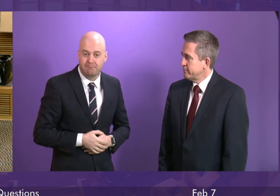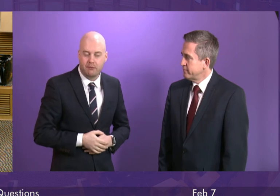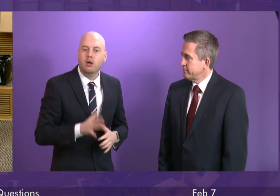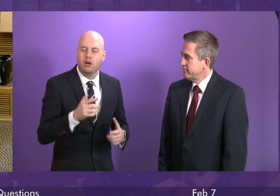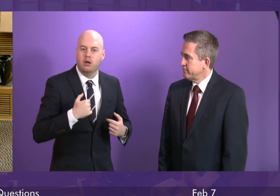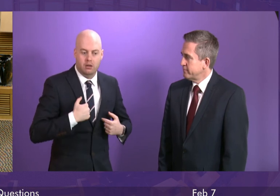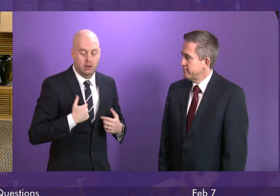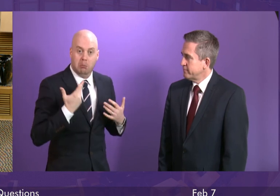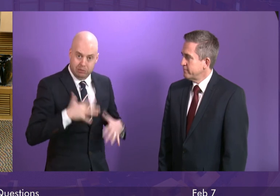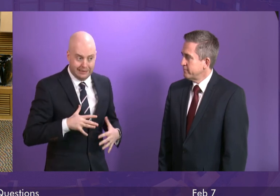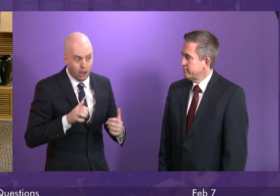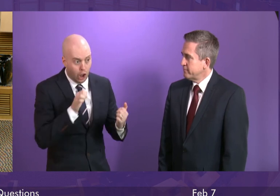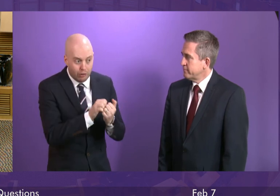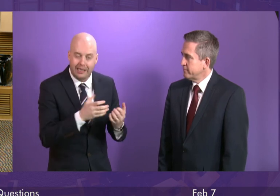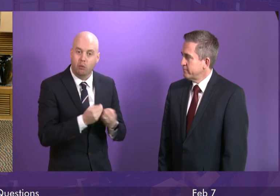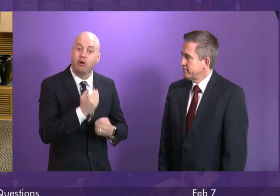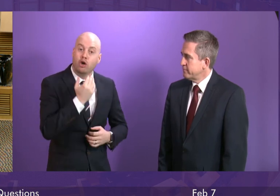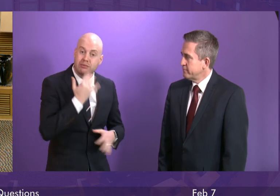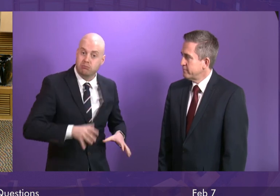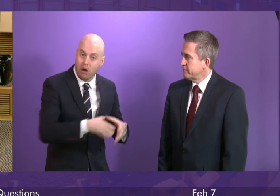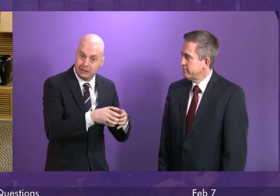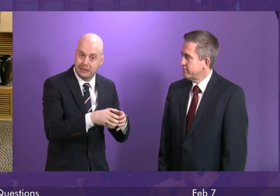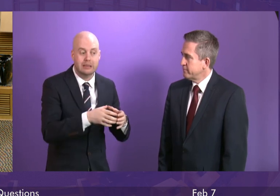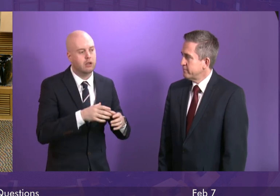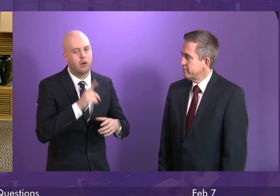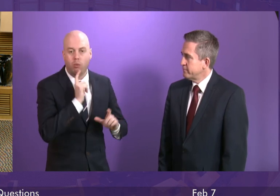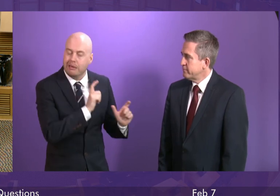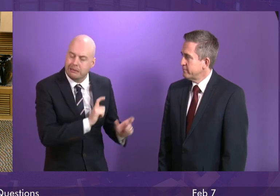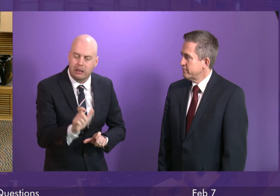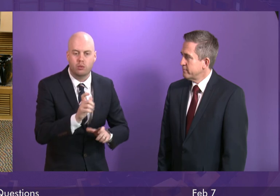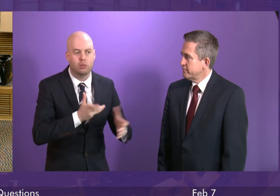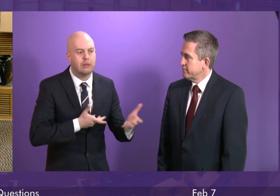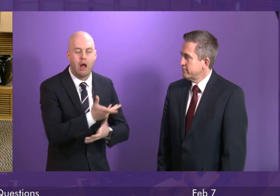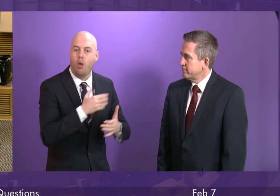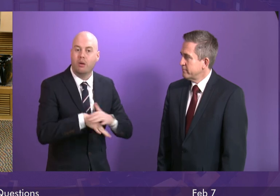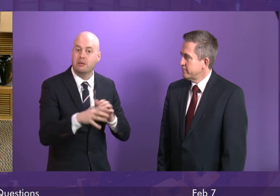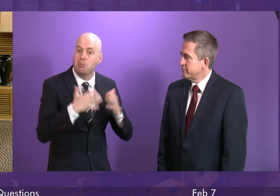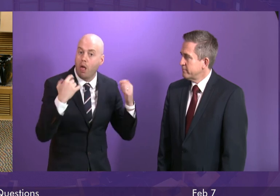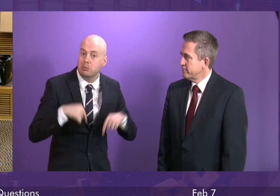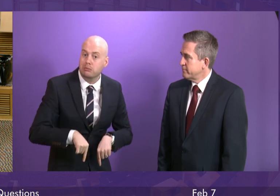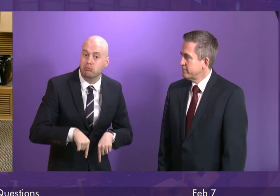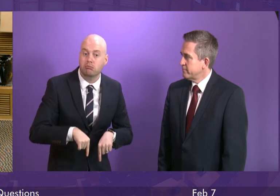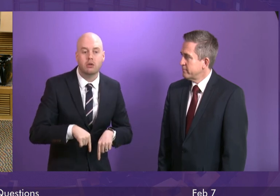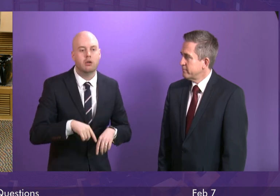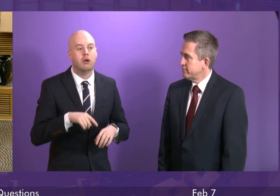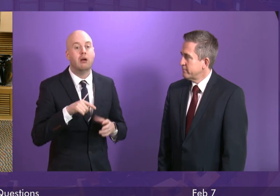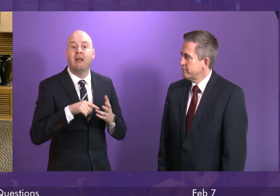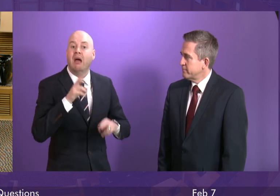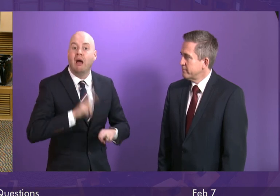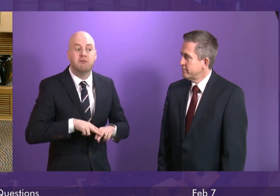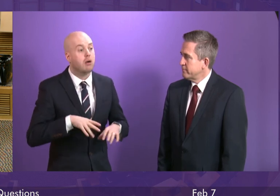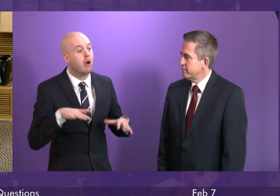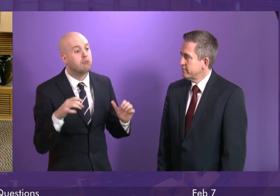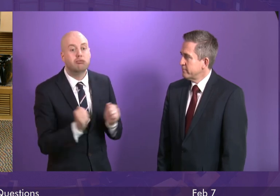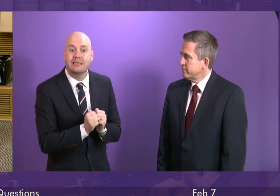we have reached with the Green Party they will be subject to dialogue and consultation within this Parliament and of course, if accepted, it